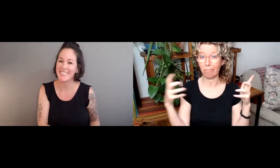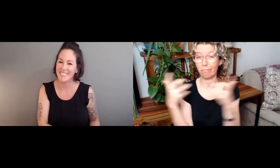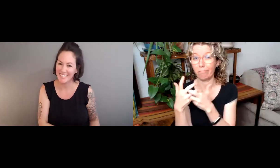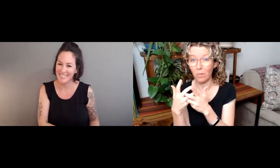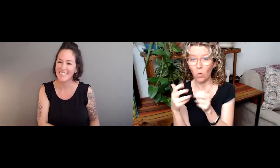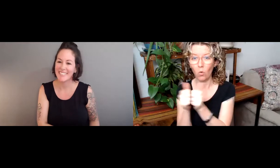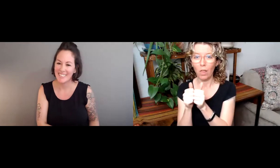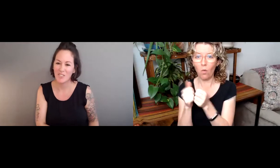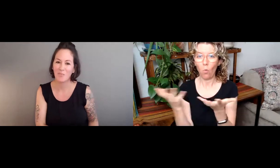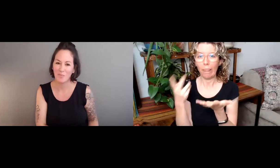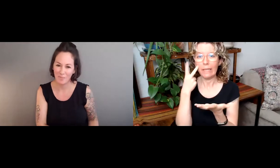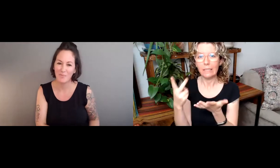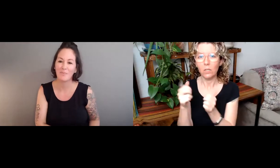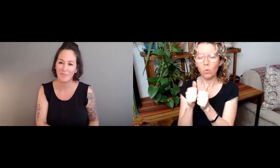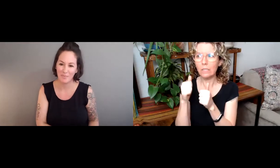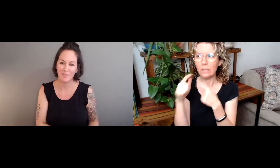of.